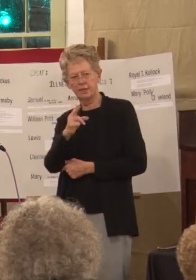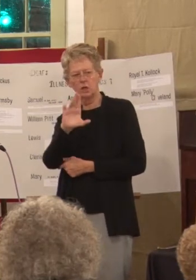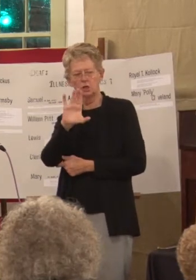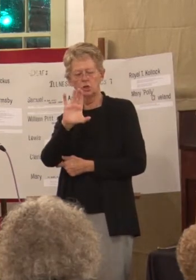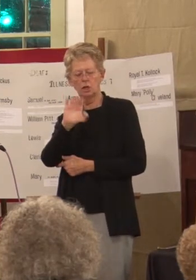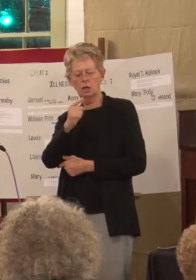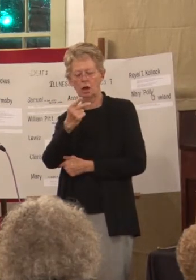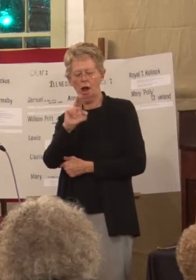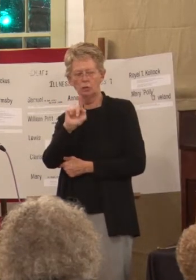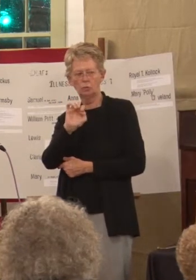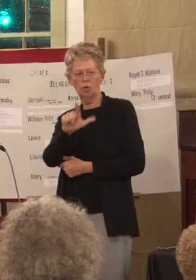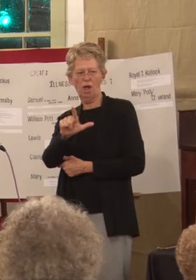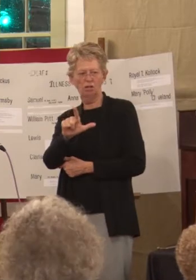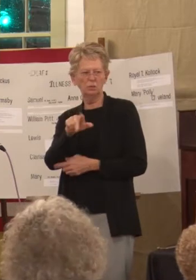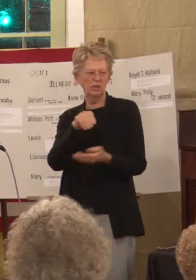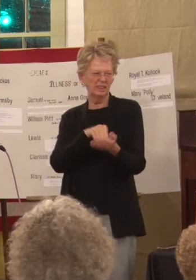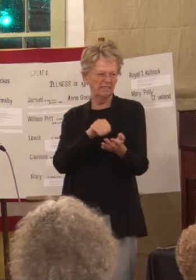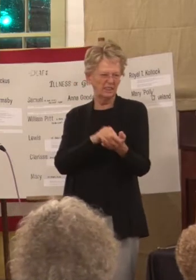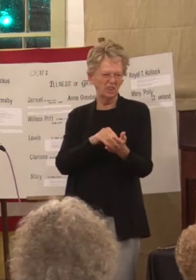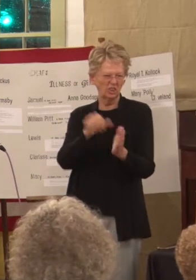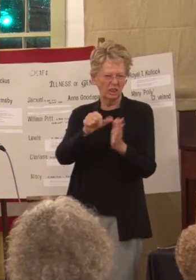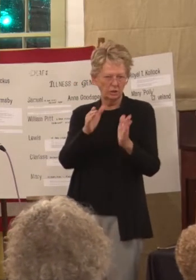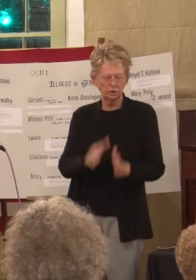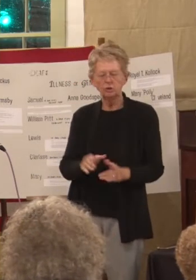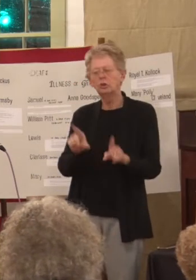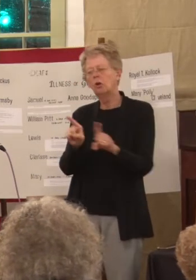along with Thomas Hopkins, Gallaudet, a minister.